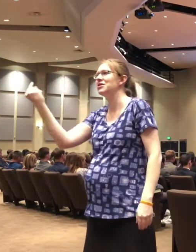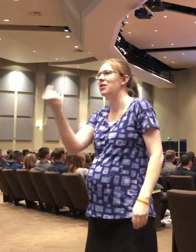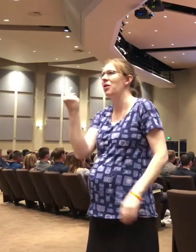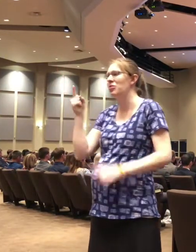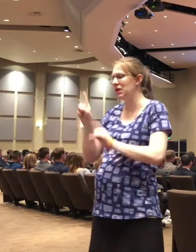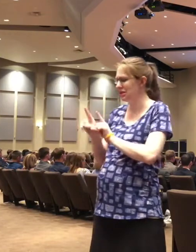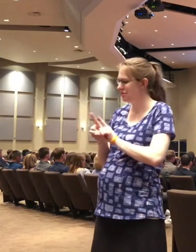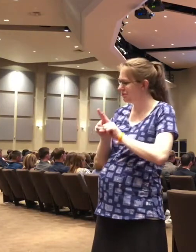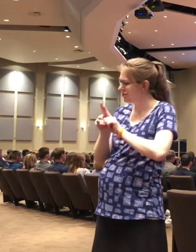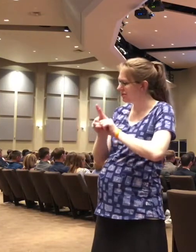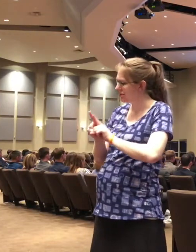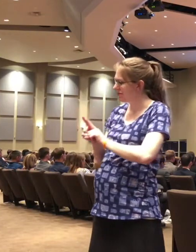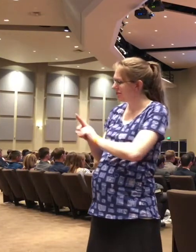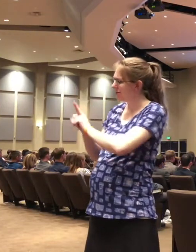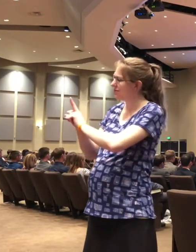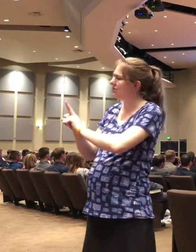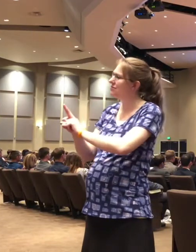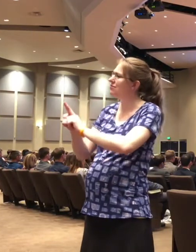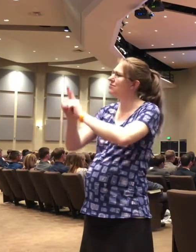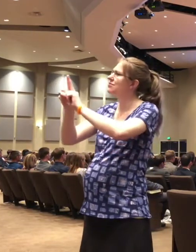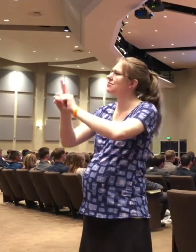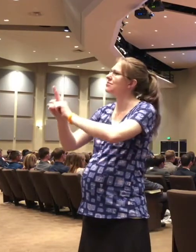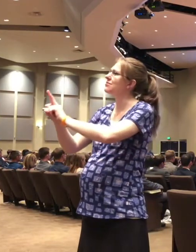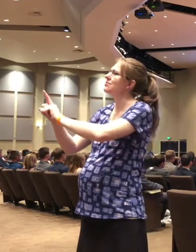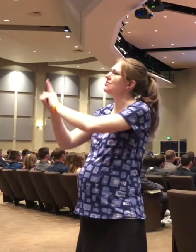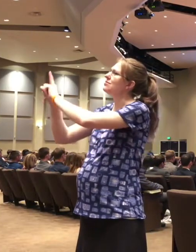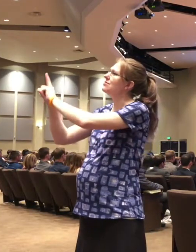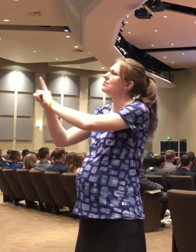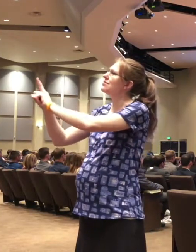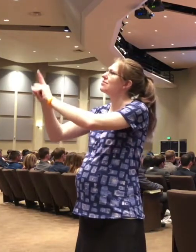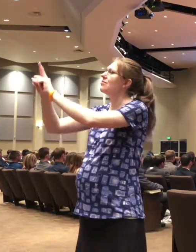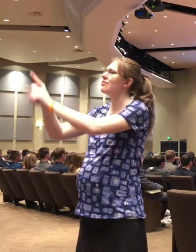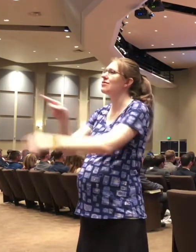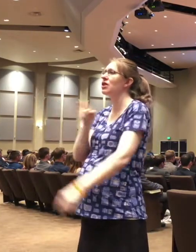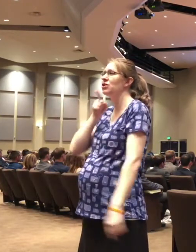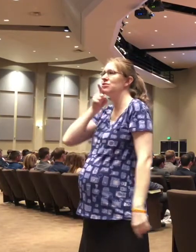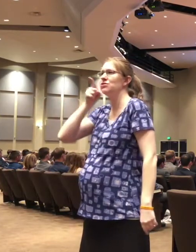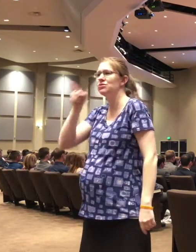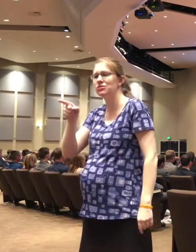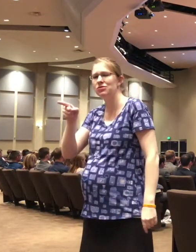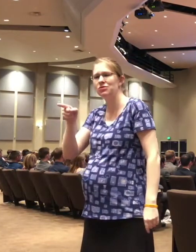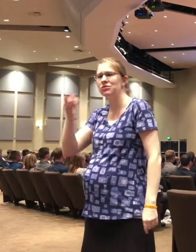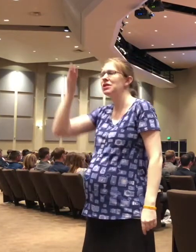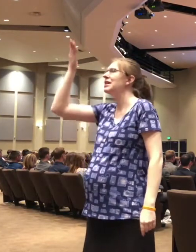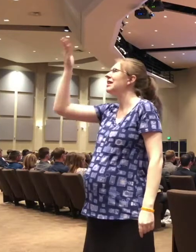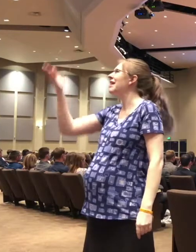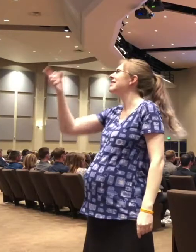God in the night. The God of the day